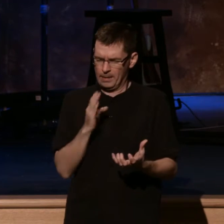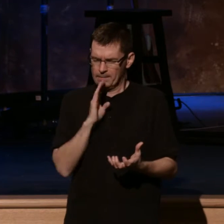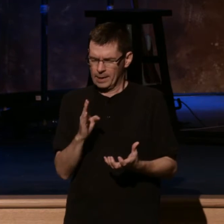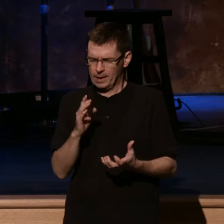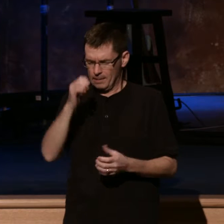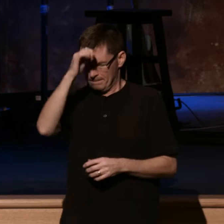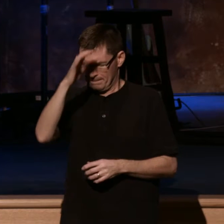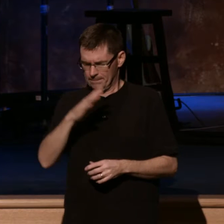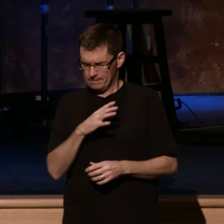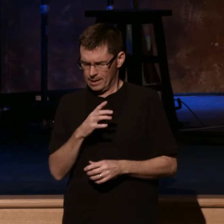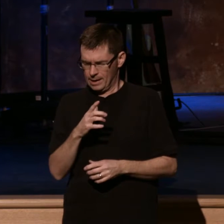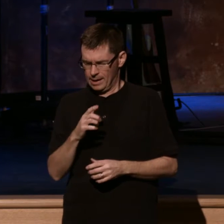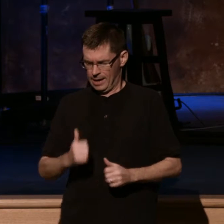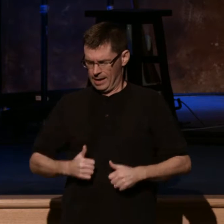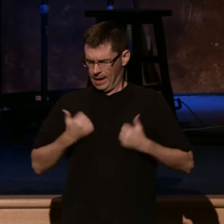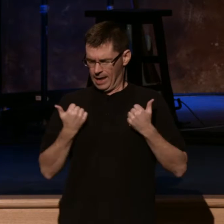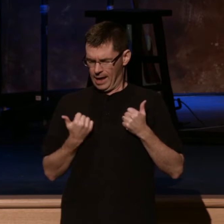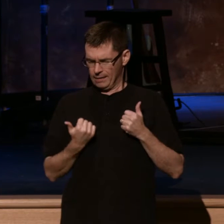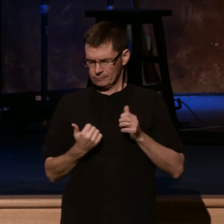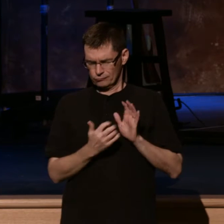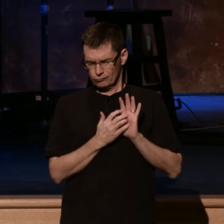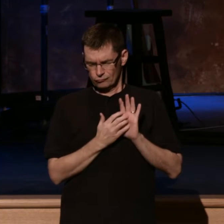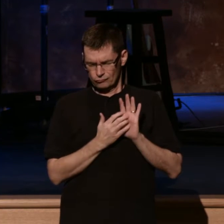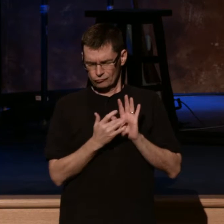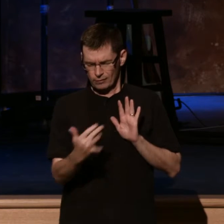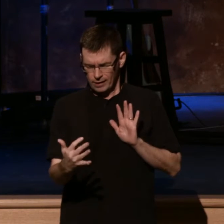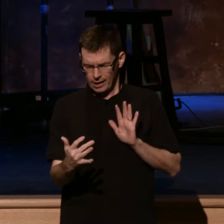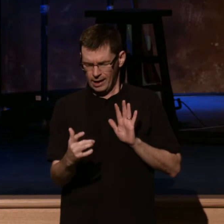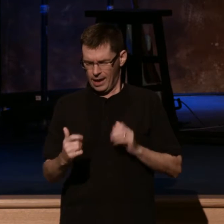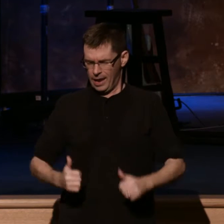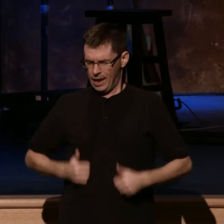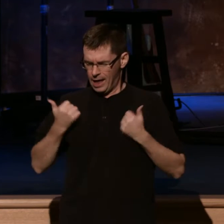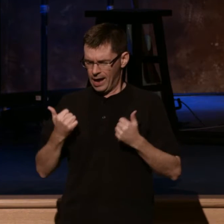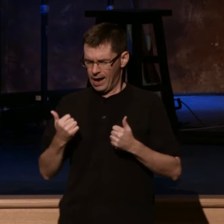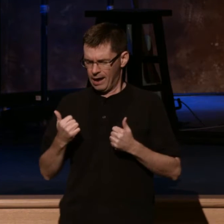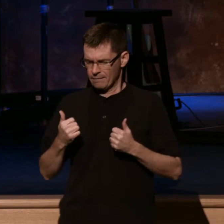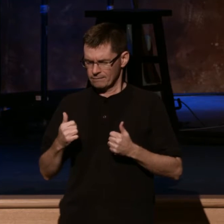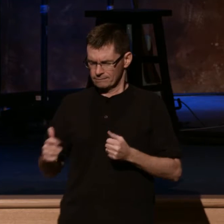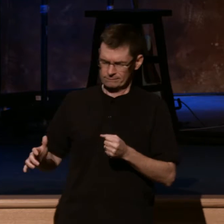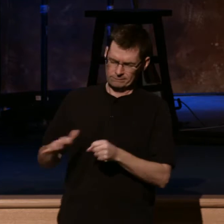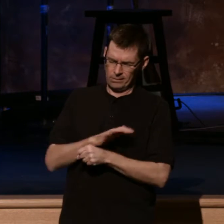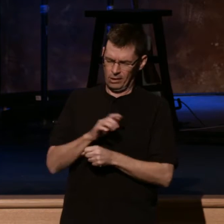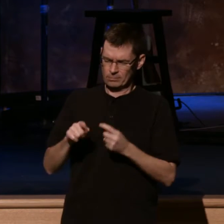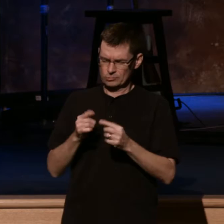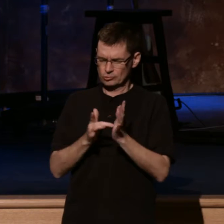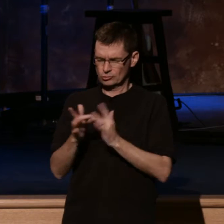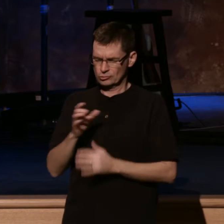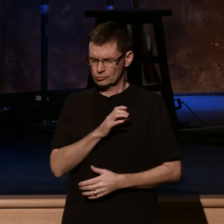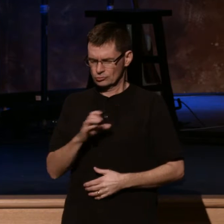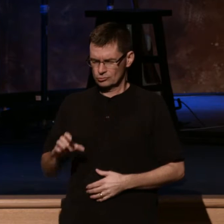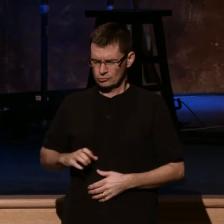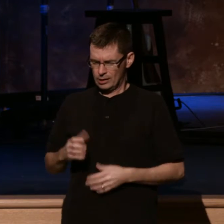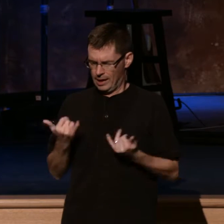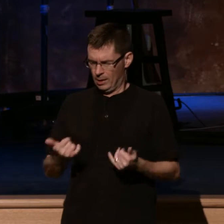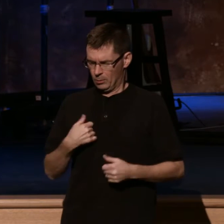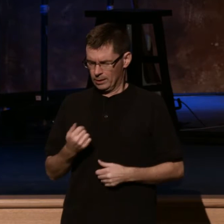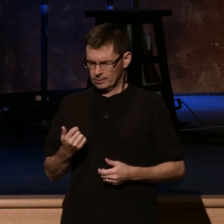marked by the life and the fullness of Jesus Christ. And so we commit this to you now, for